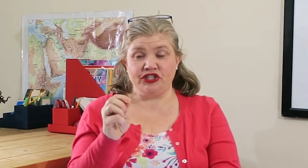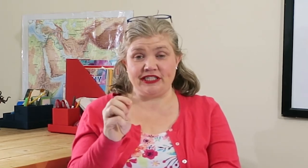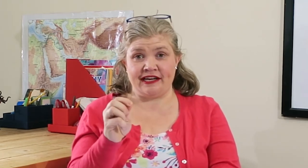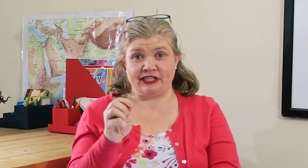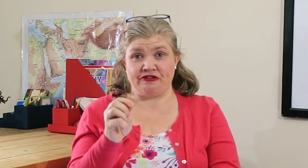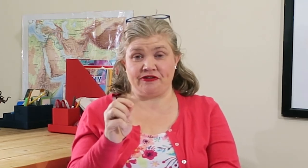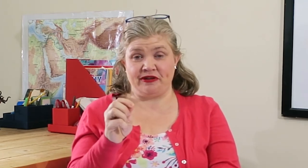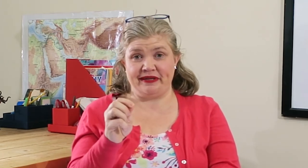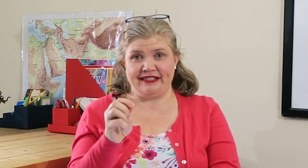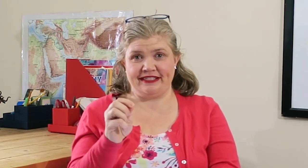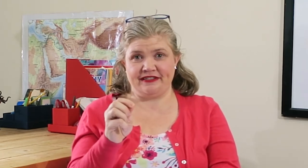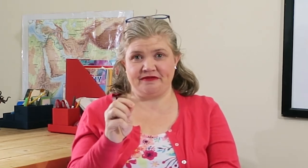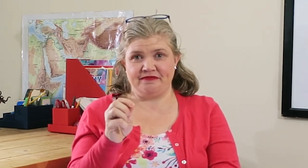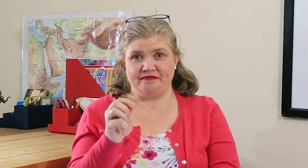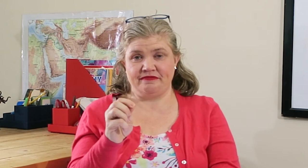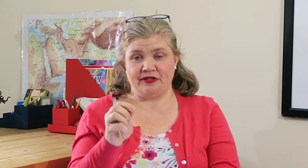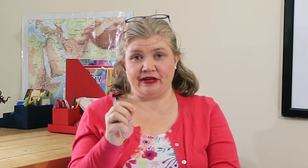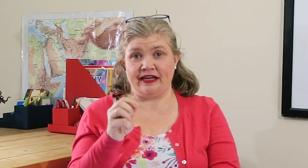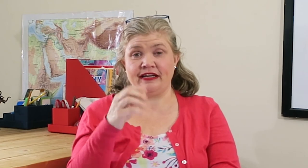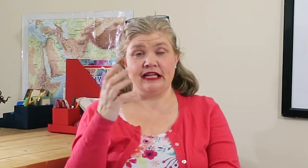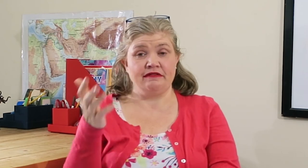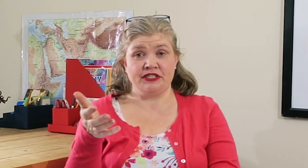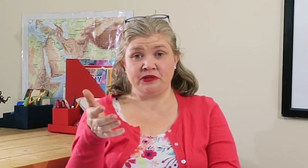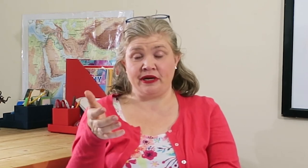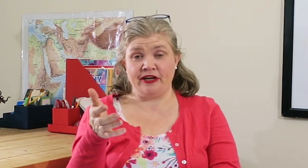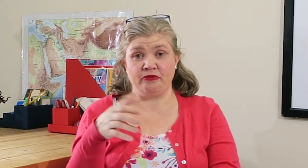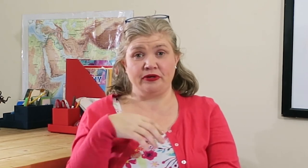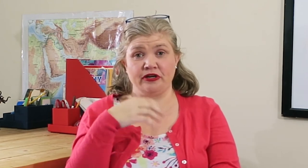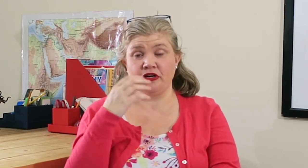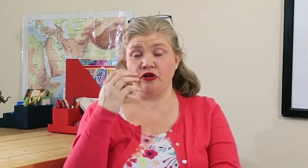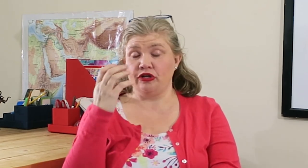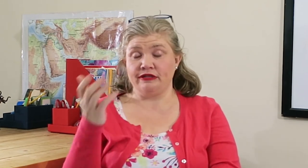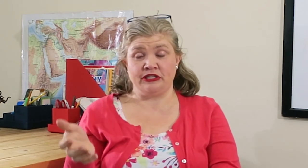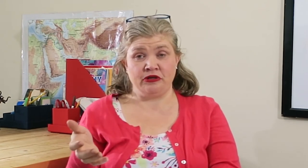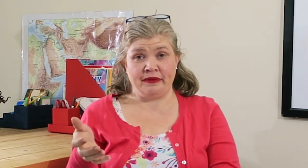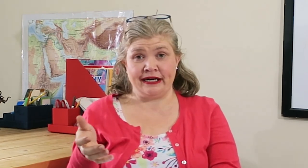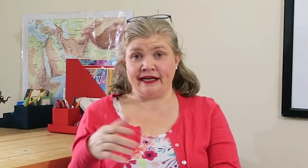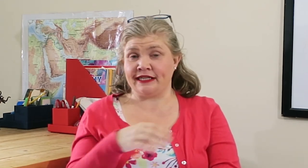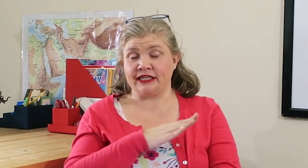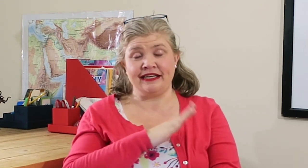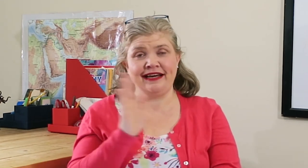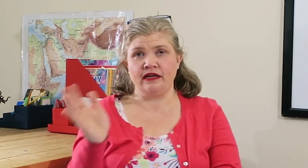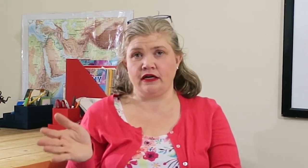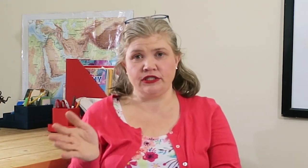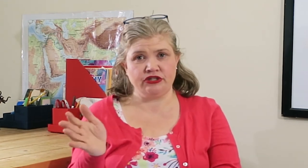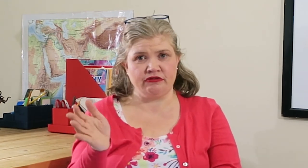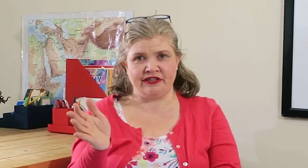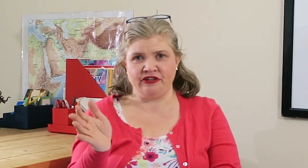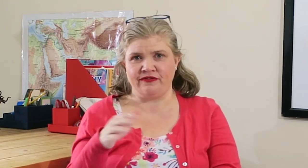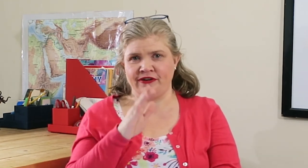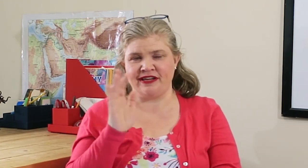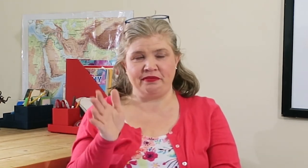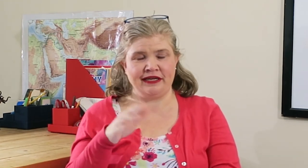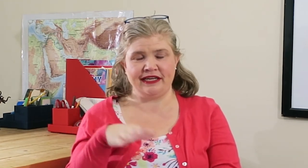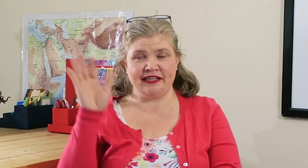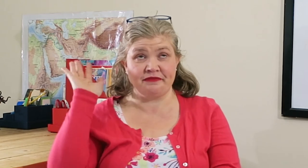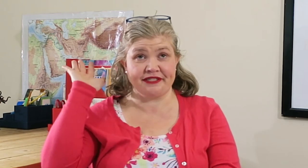just an extra 30 minutes. Okay. Listen to an audio book, listen to a podcast, not all scrolling on your phone, not playing games.